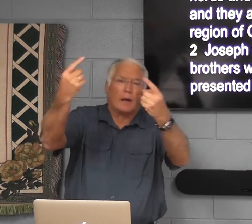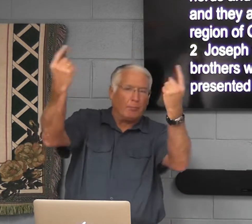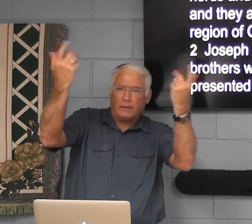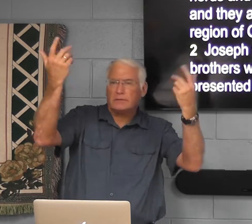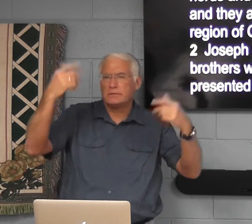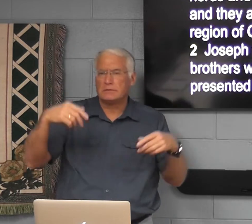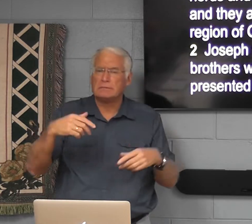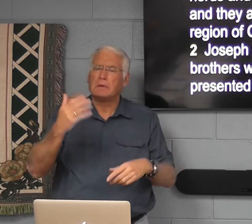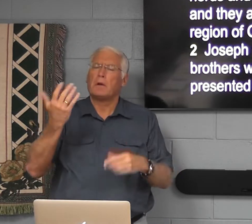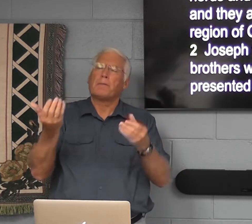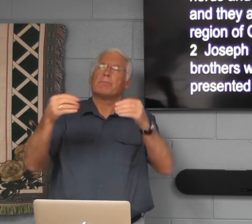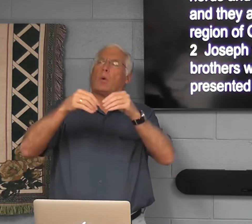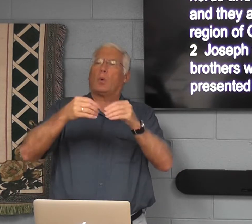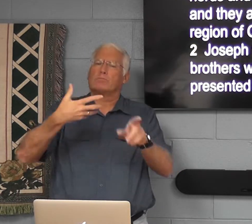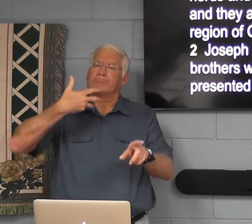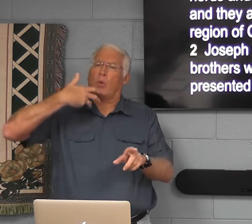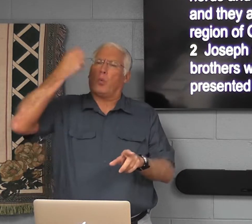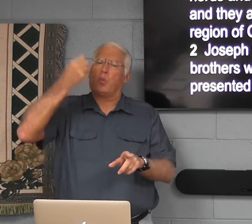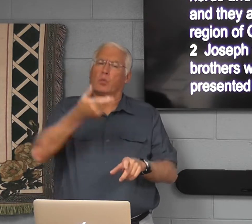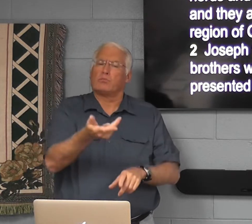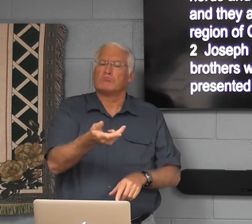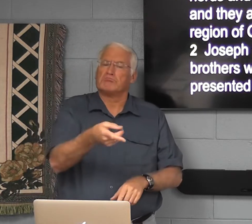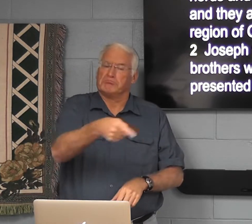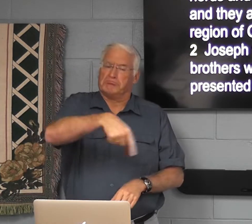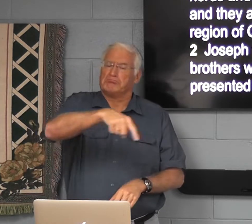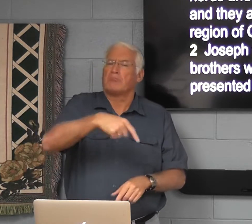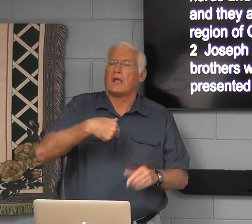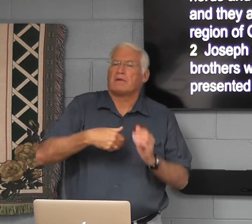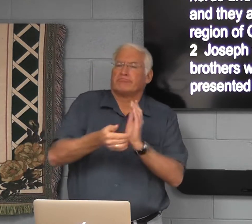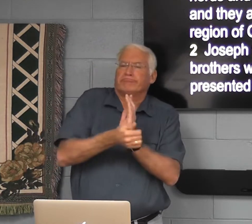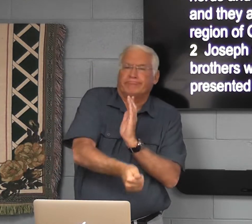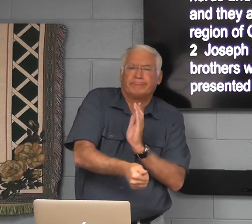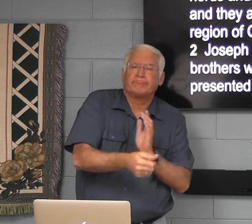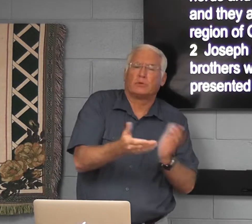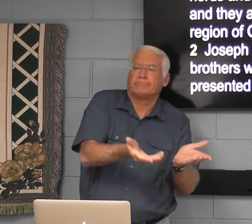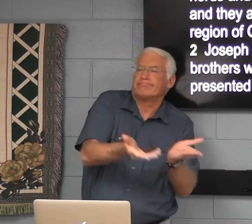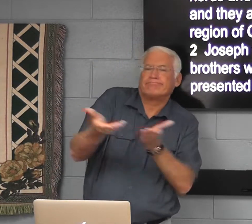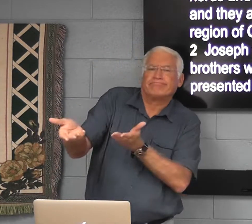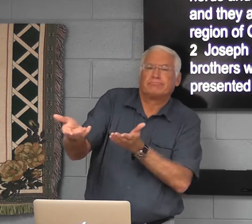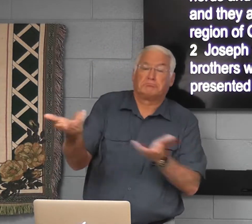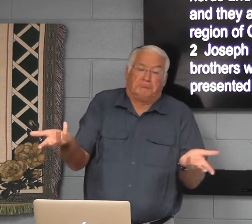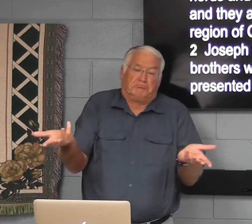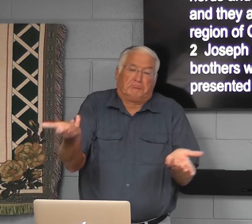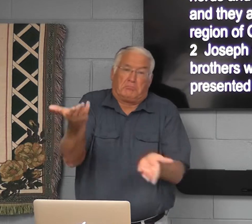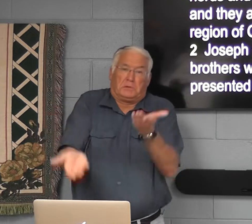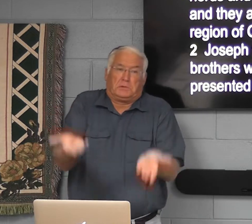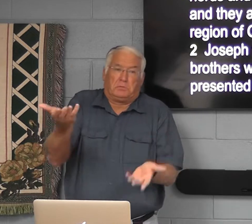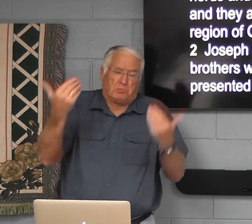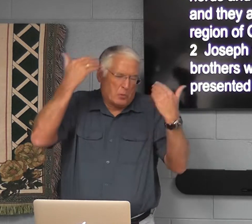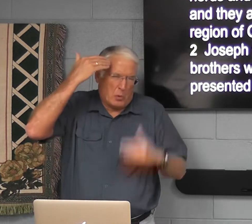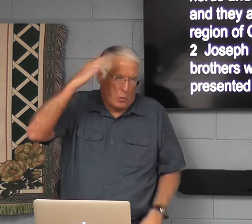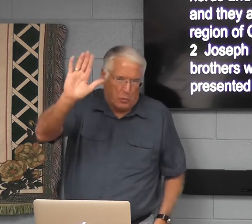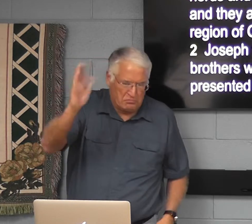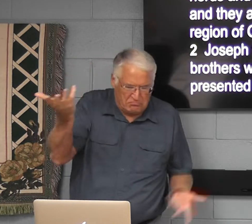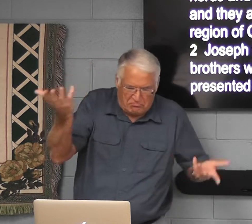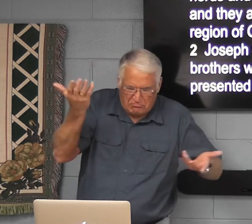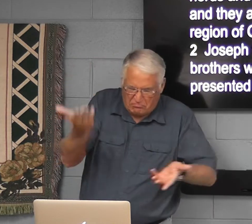fencing, or something to that degree. Okay, I figured that it was the five oldest. Well, not